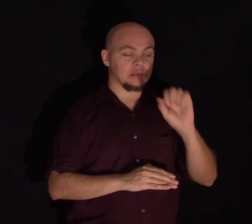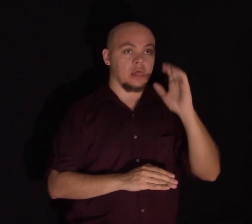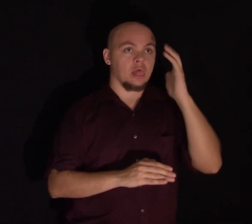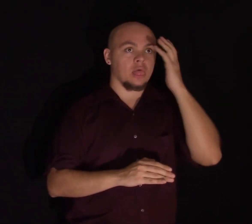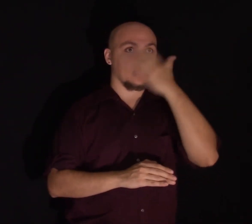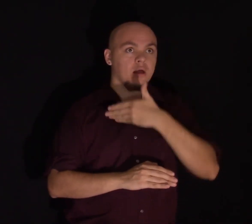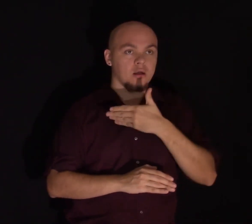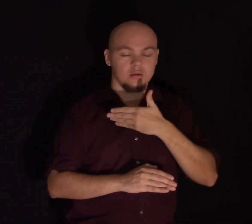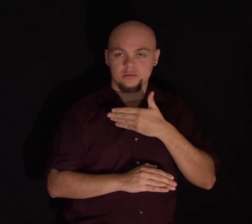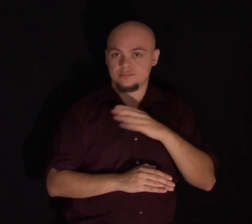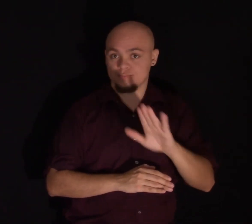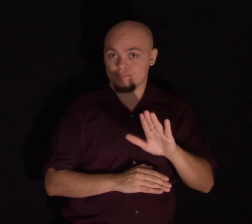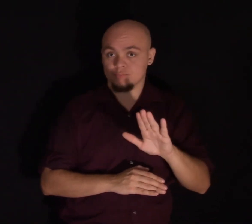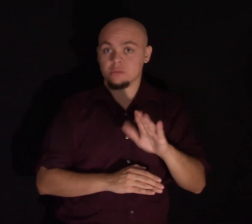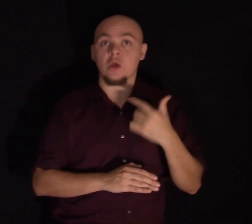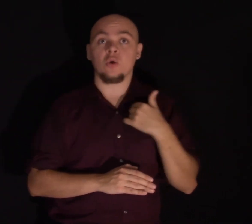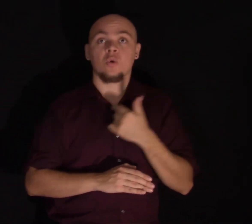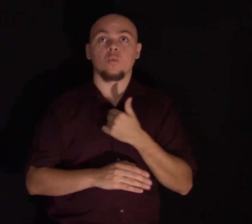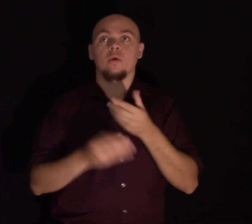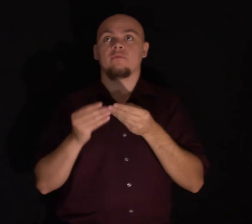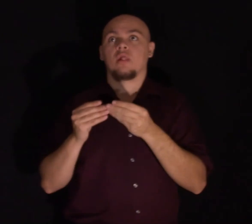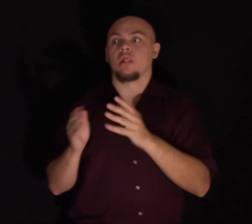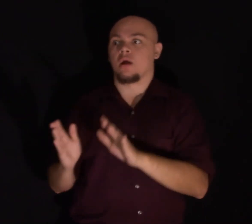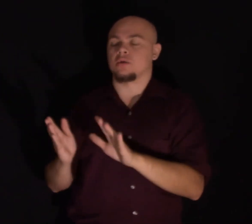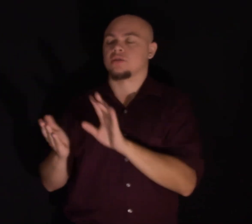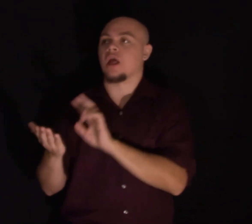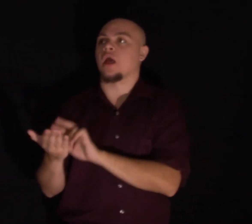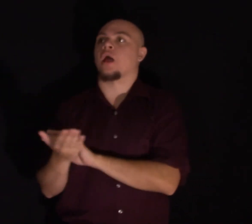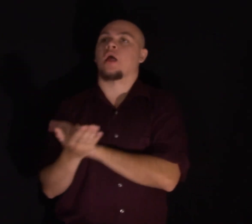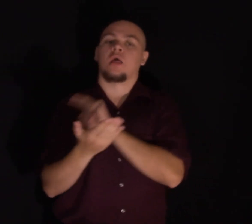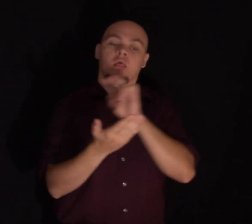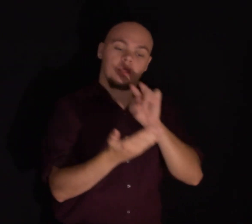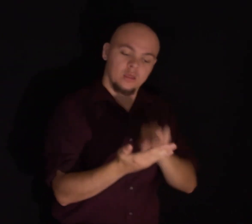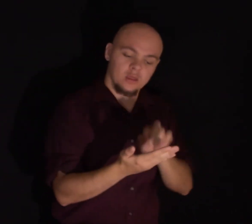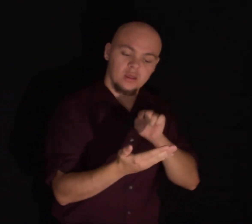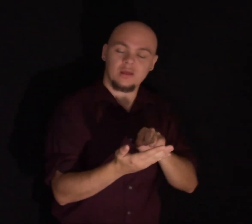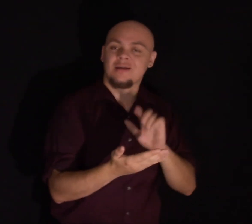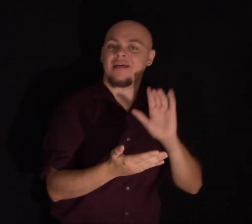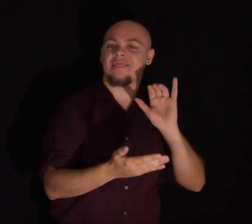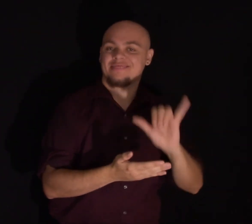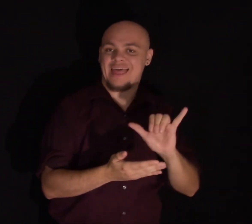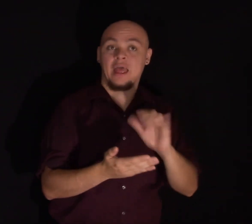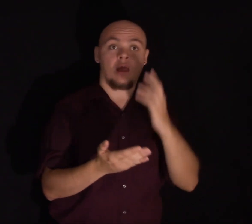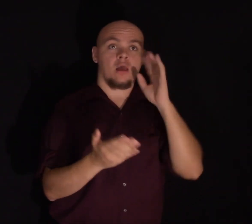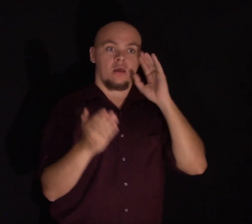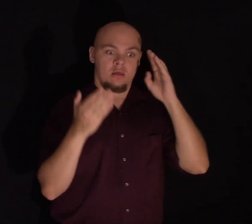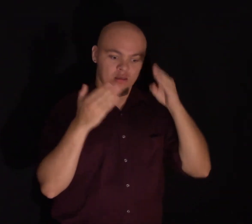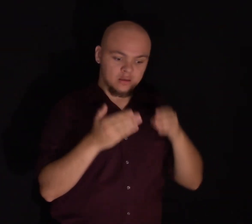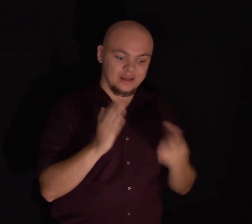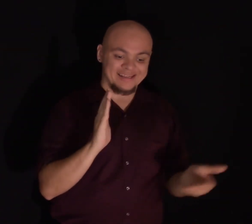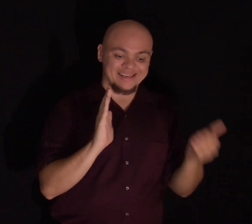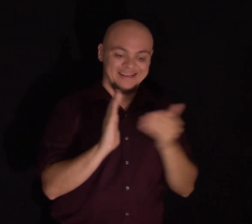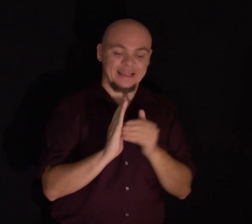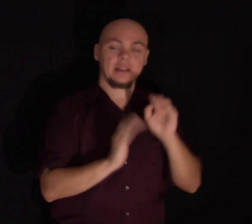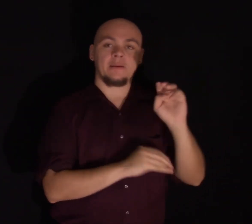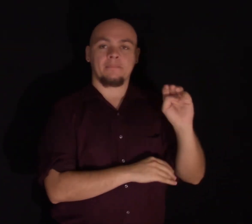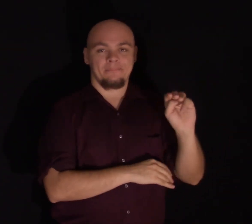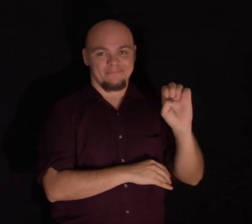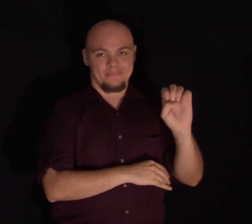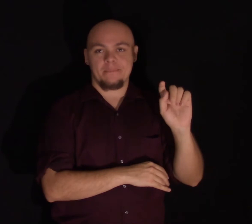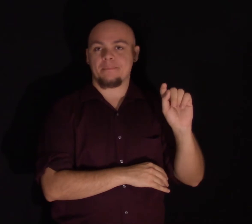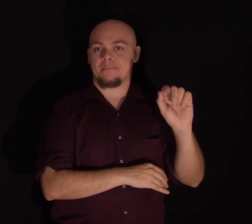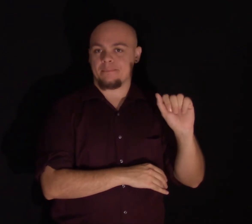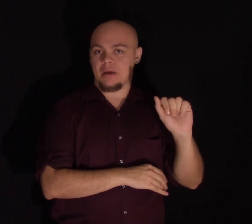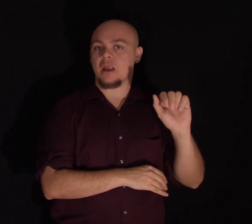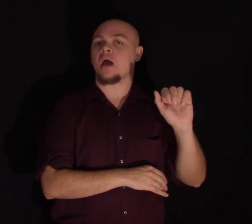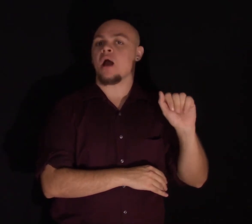that we've been lost and come back, that is a moment of meta-awareness. And we have reason